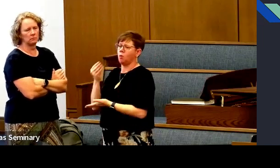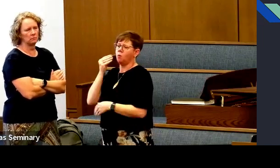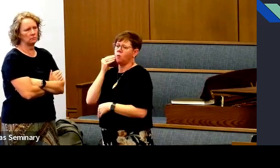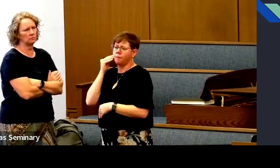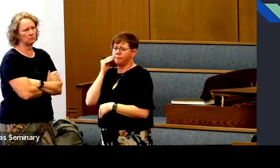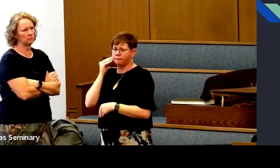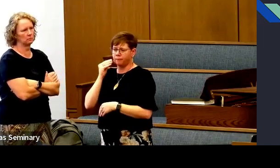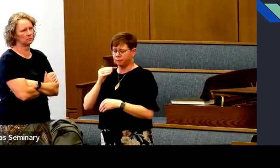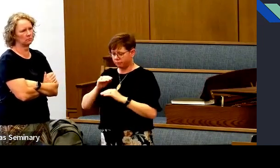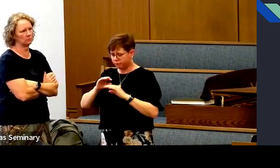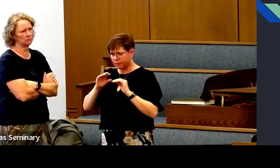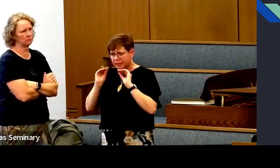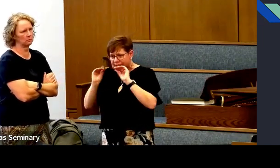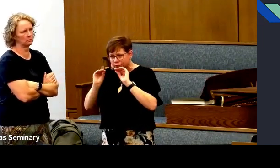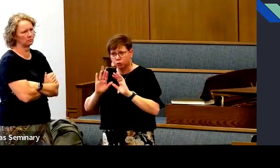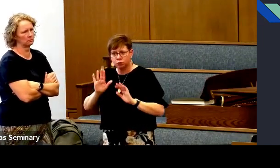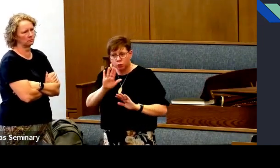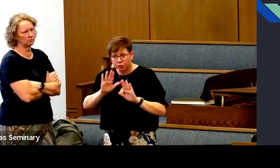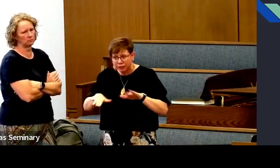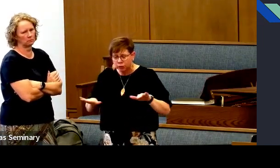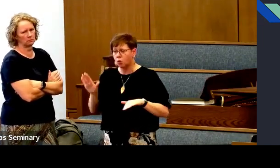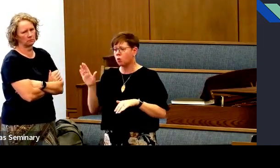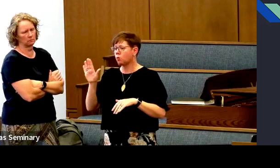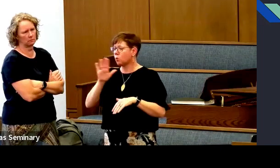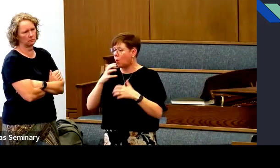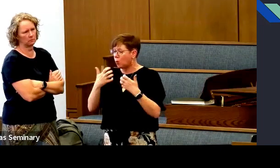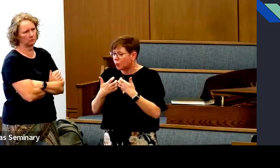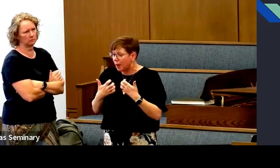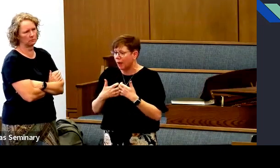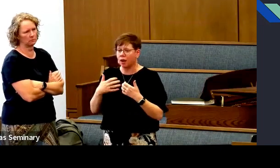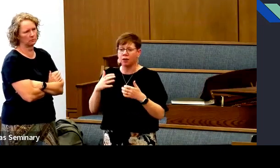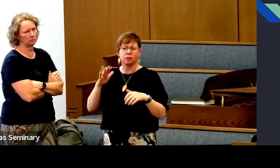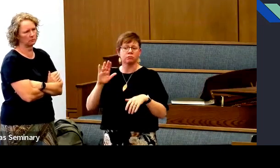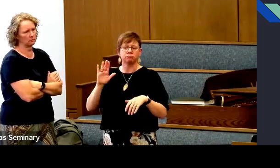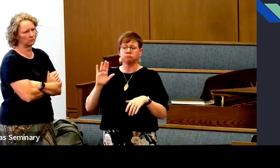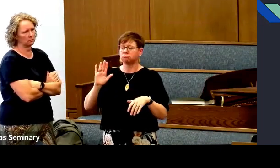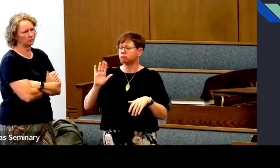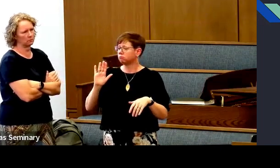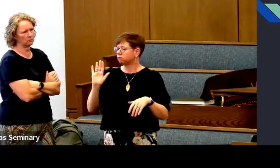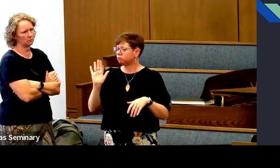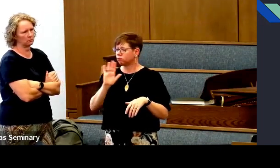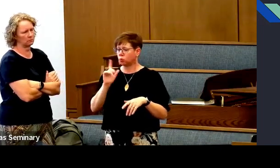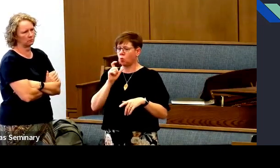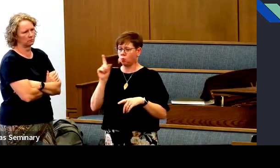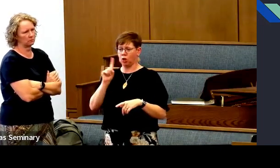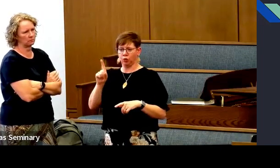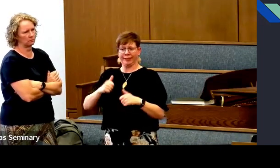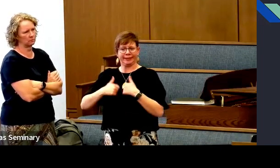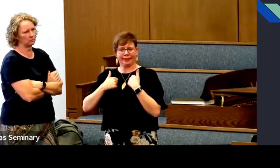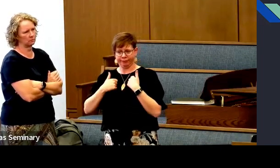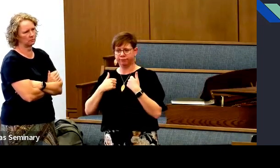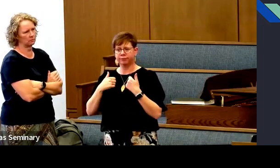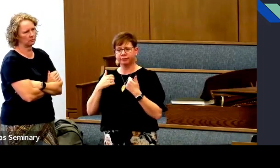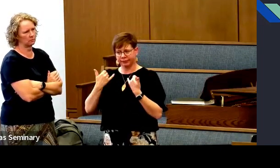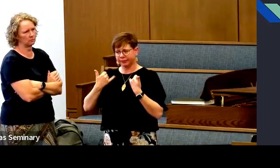you can claim those blessings and bring them home and teach your children or your roommates or